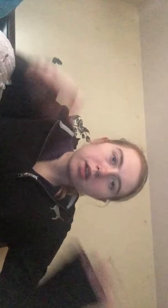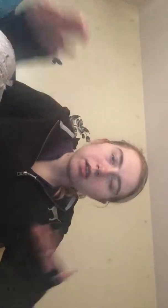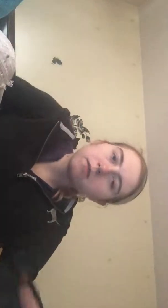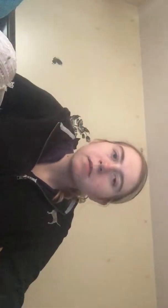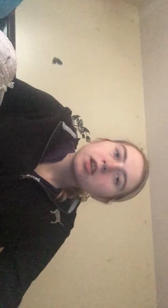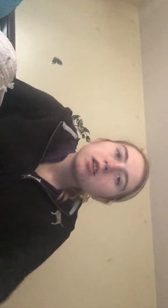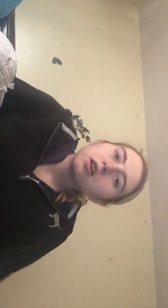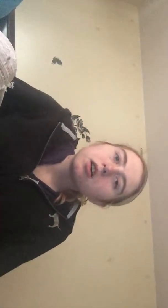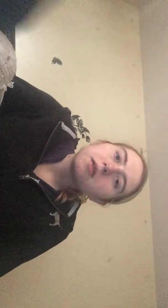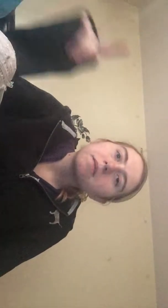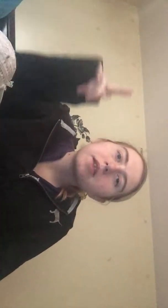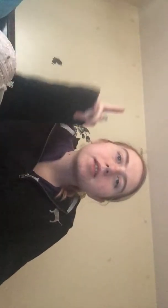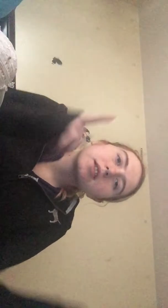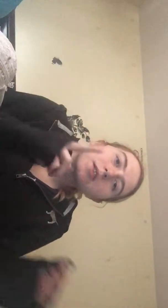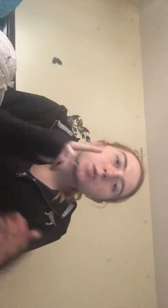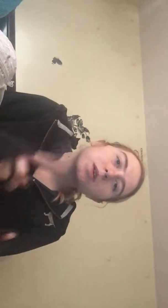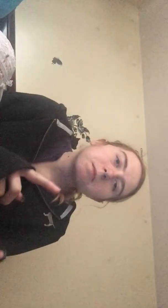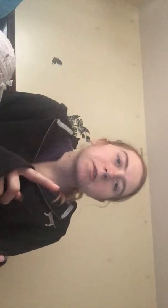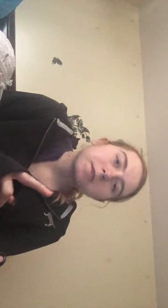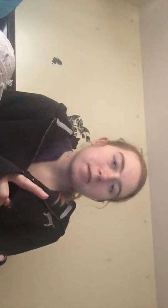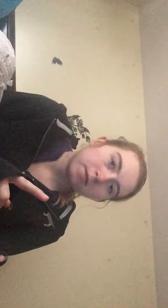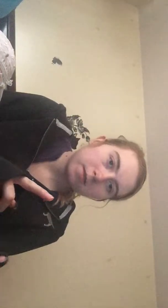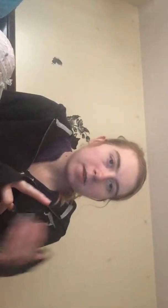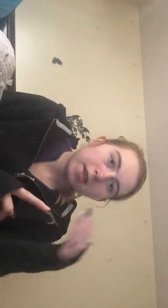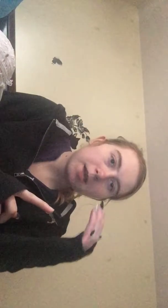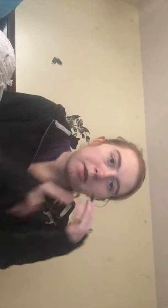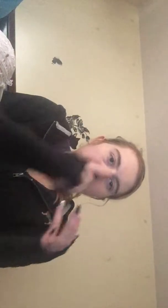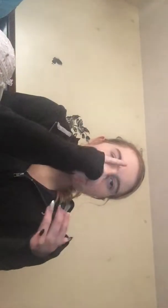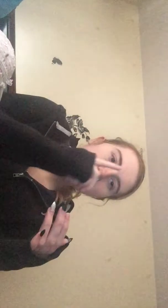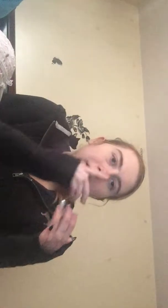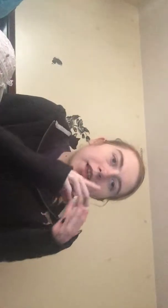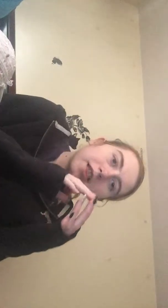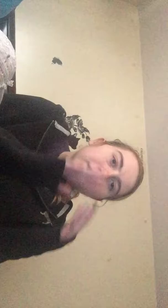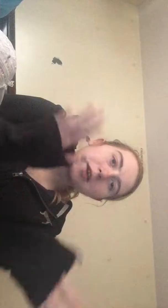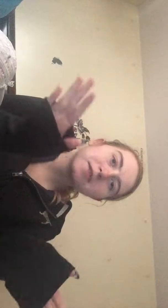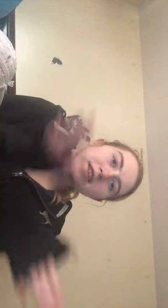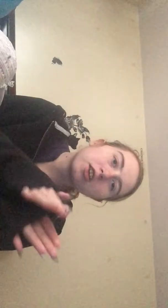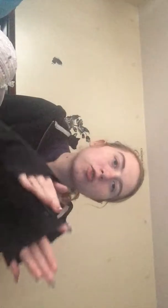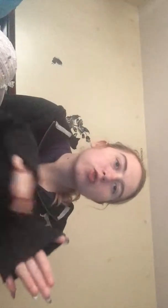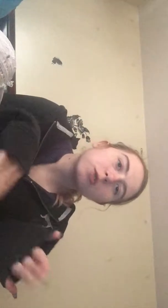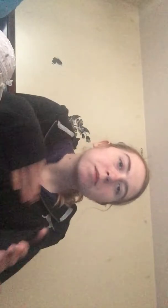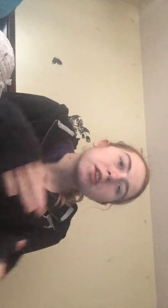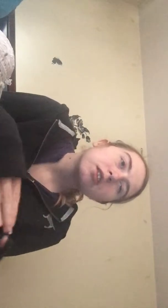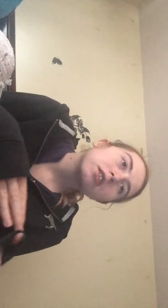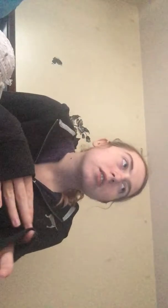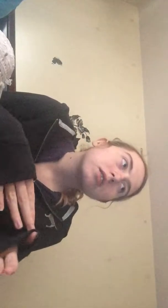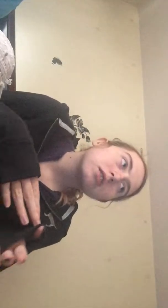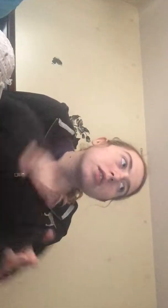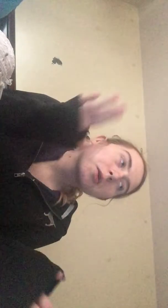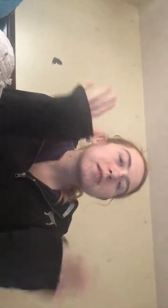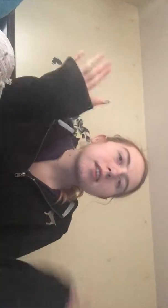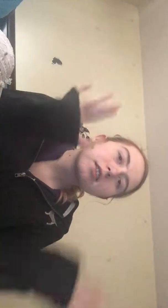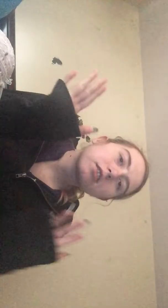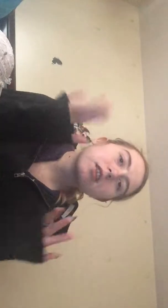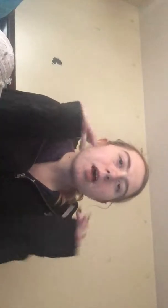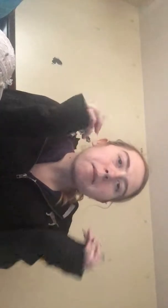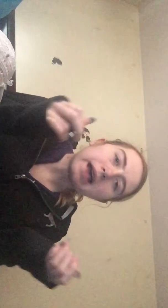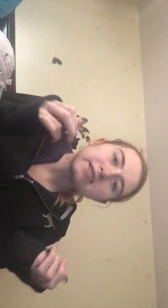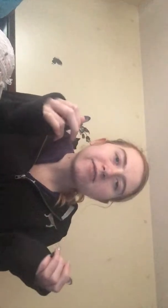like that um and then this one person came out and then it was like a it was like a mask